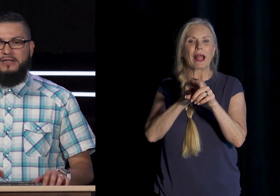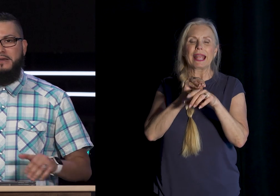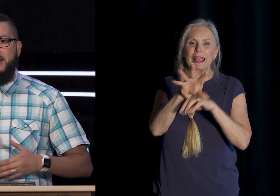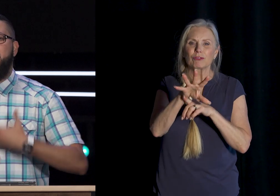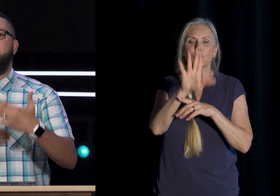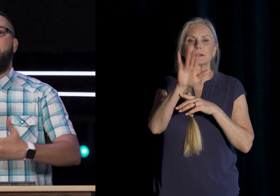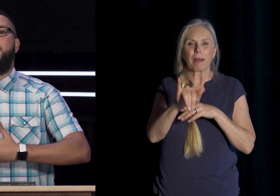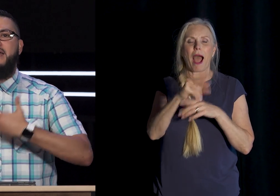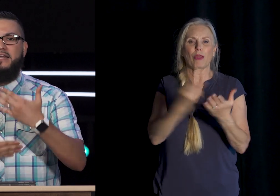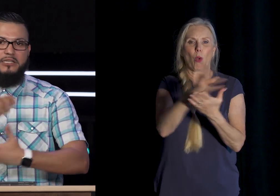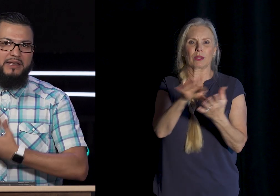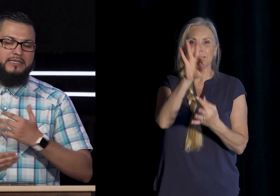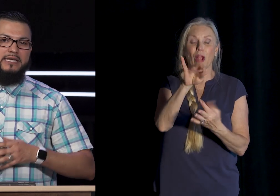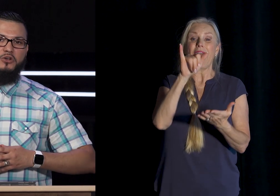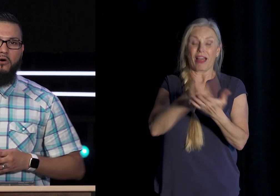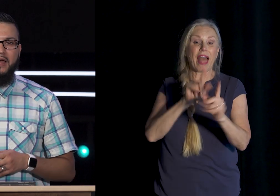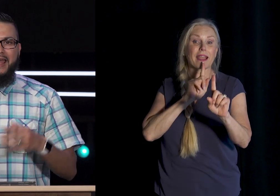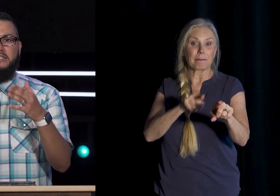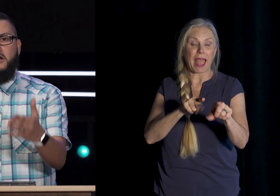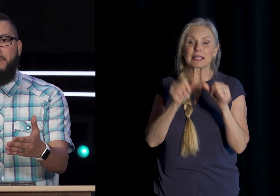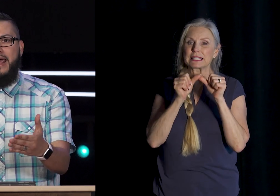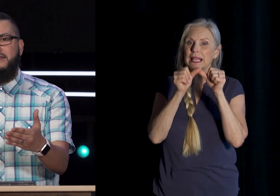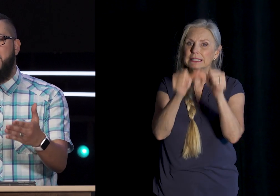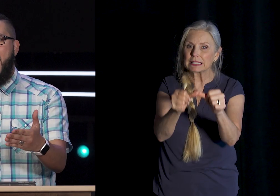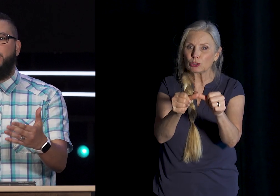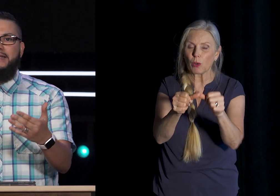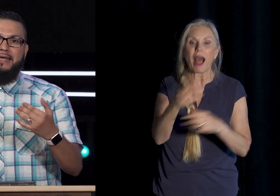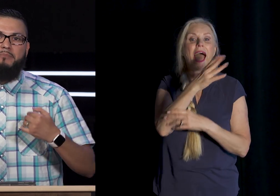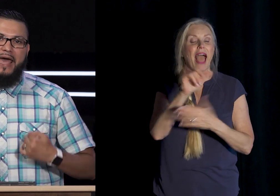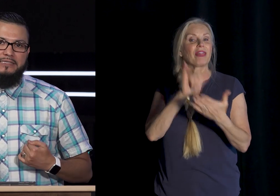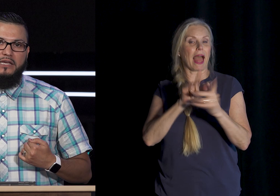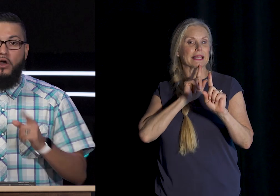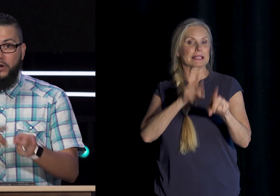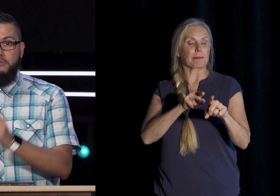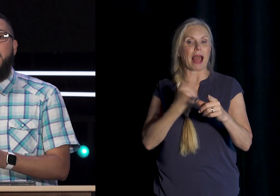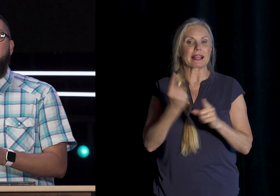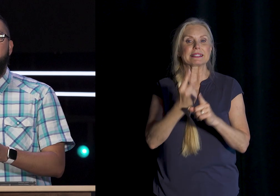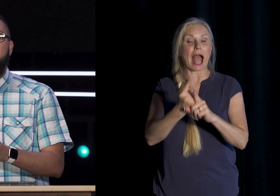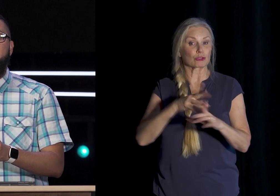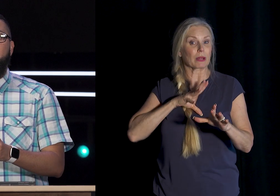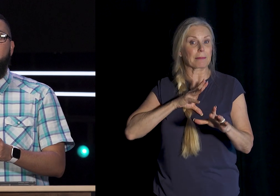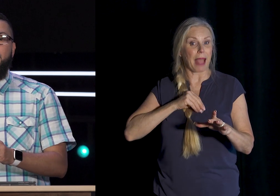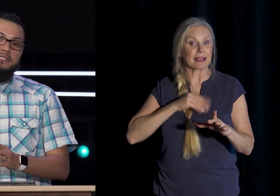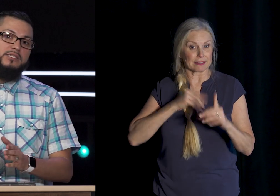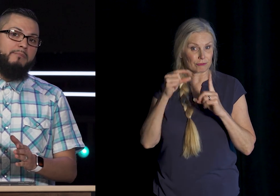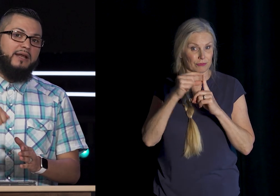And This Is A Command That Is To Be Continual It Is A Command That Is Actually In The Passive Which Means That Somebody